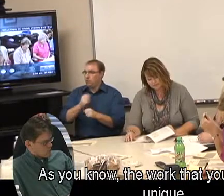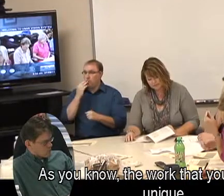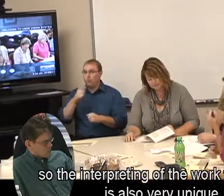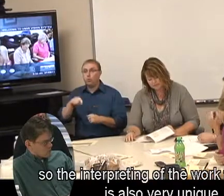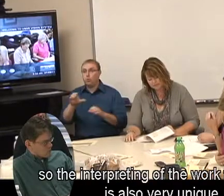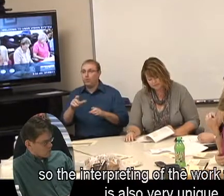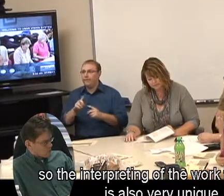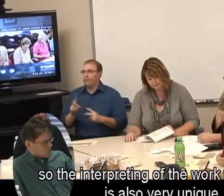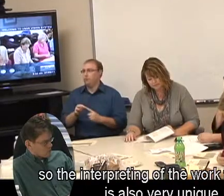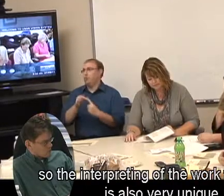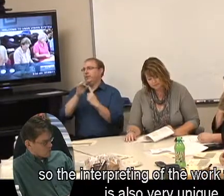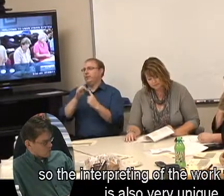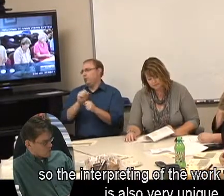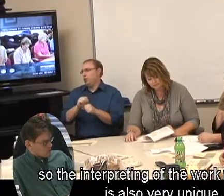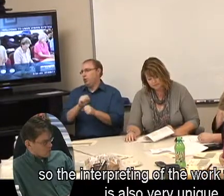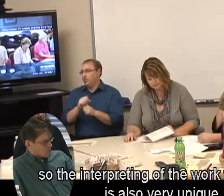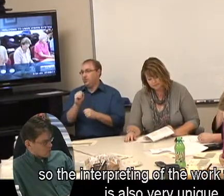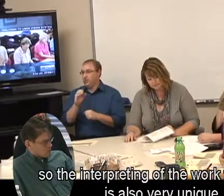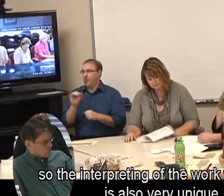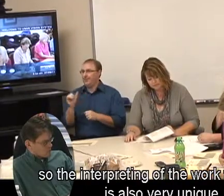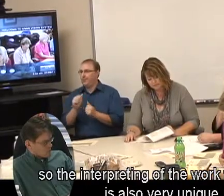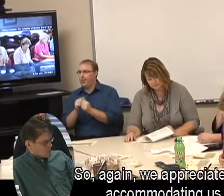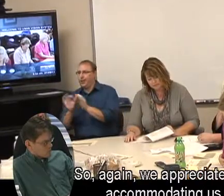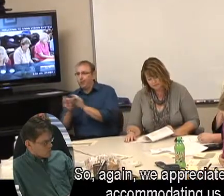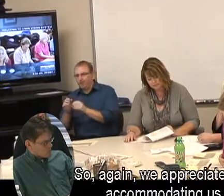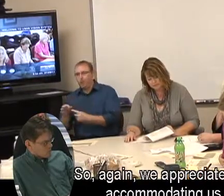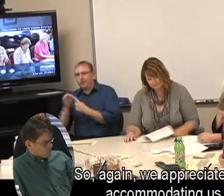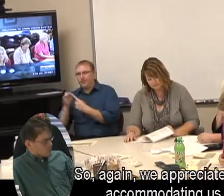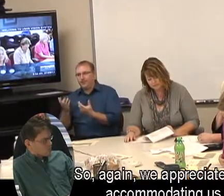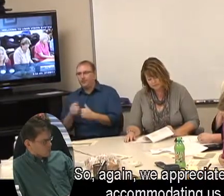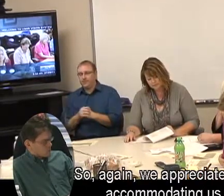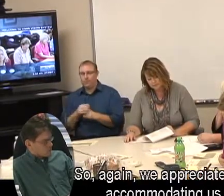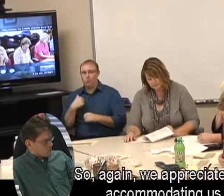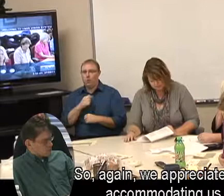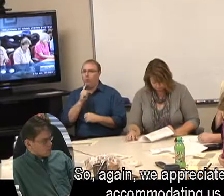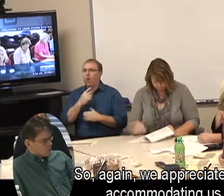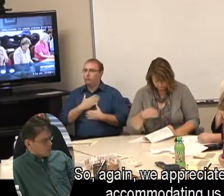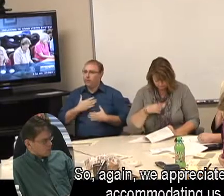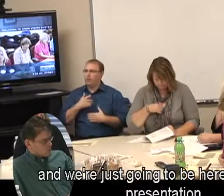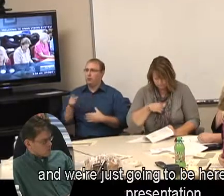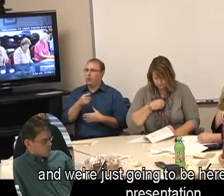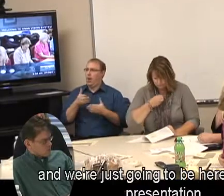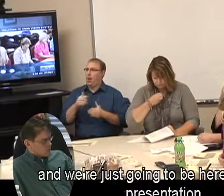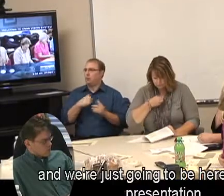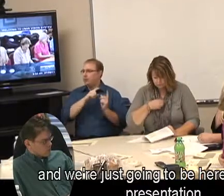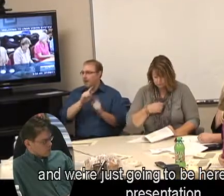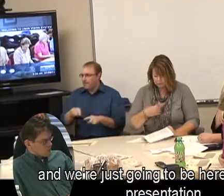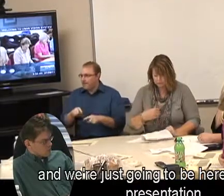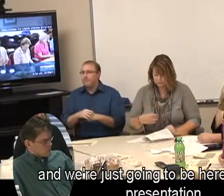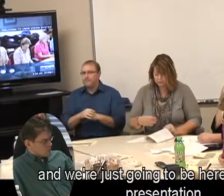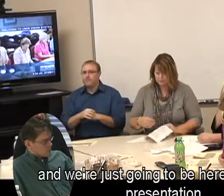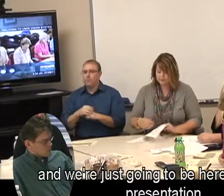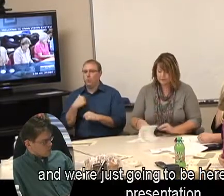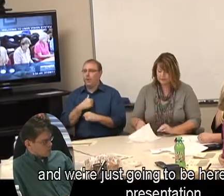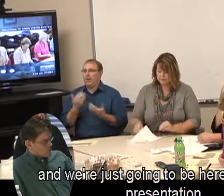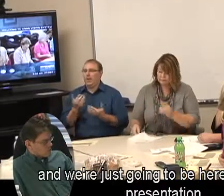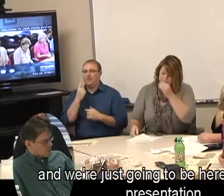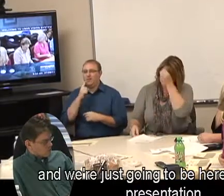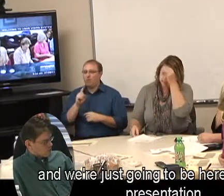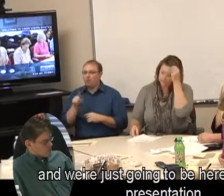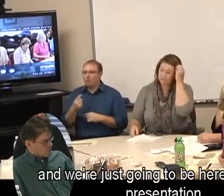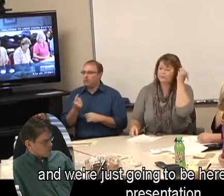very unique, and so the interpreting of the work that you do is also very unique. So, again, we appreciate you accommodating us. And we're just going to be here for the first